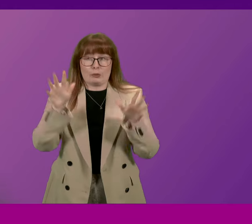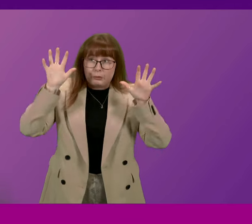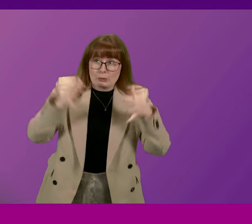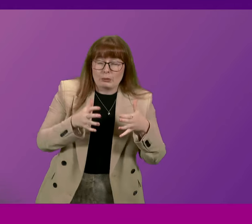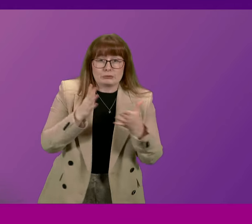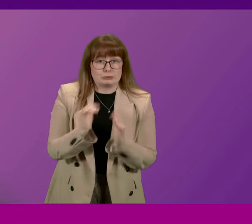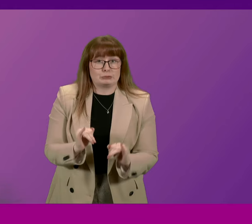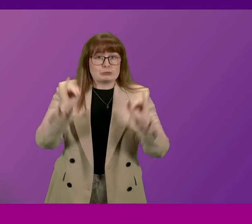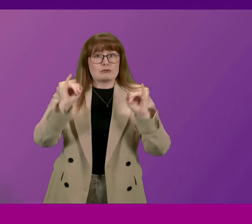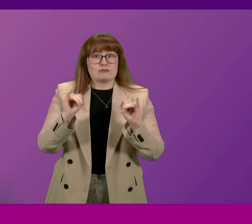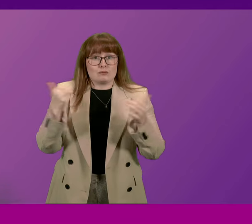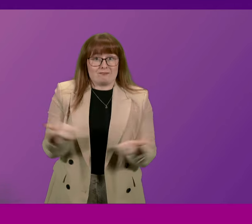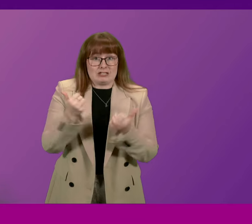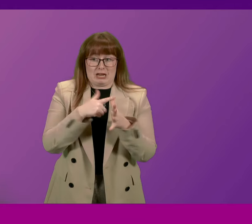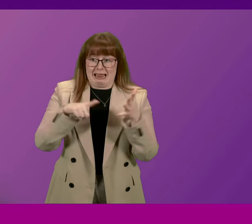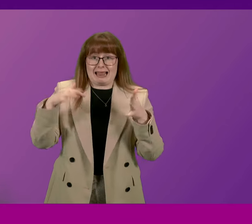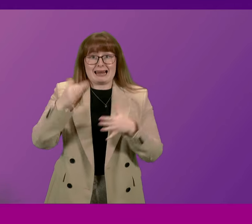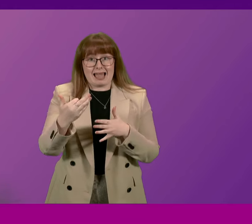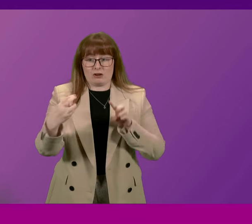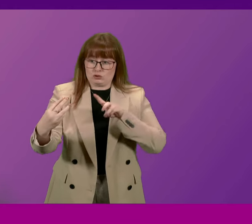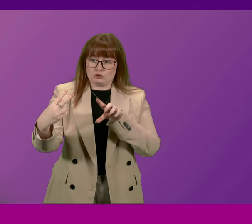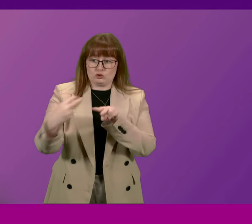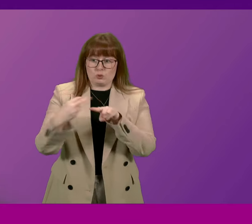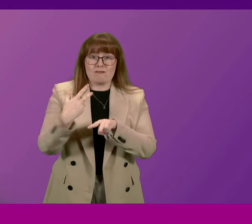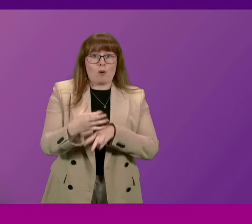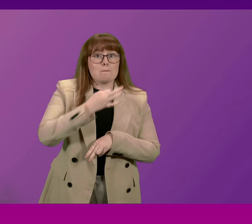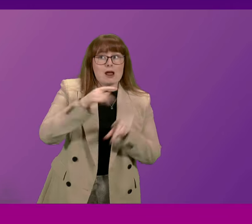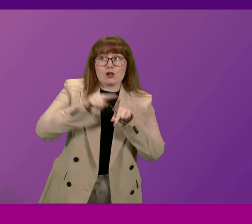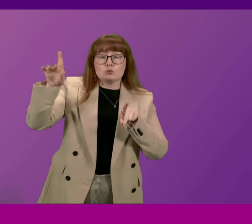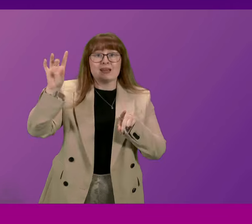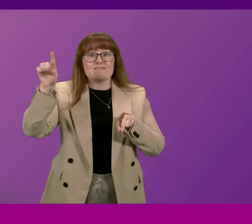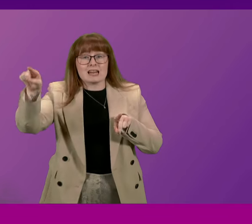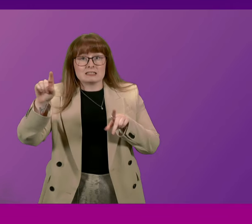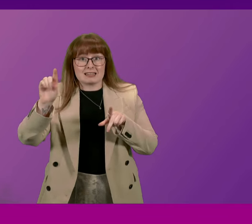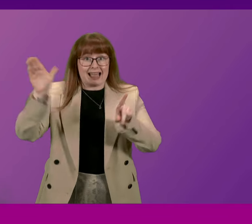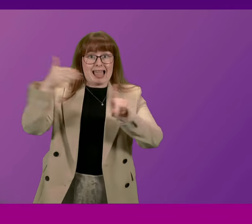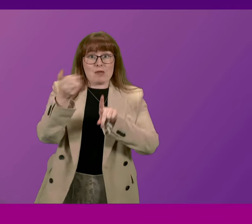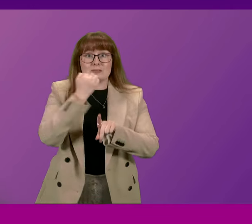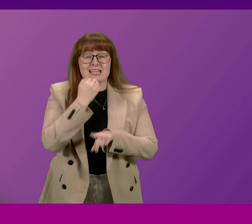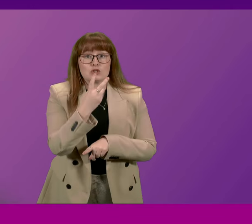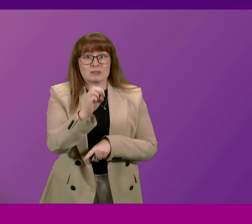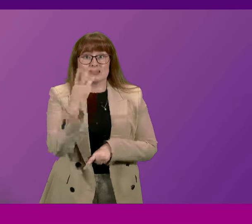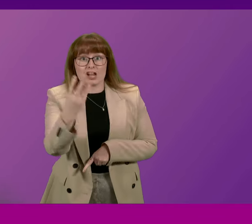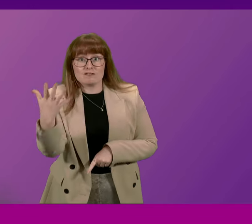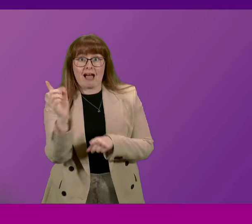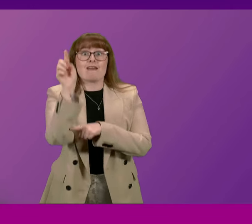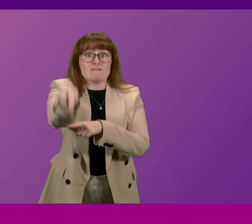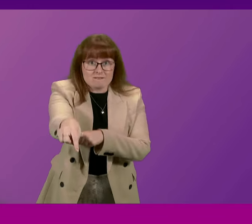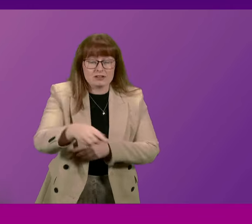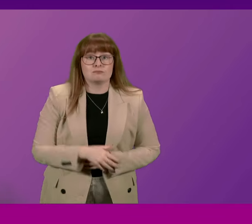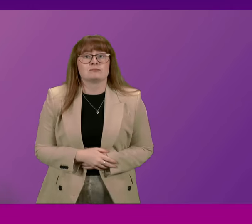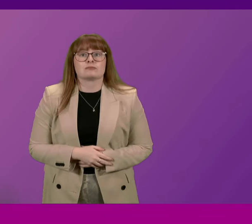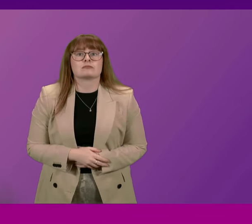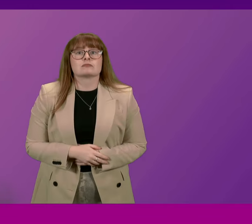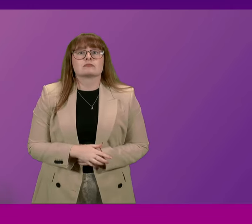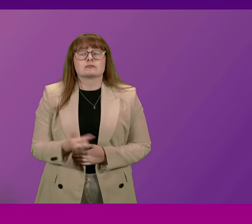complete the duelling of the A9 between Perth and Inverness by the new target date of 2035. First Minister. Sir, I